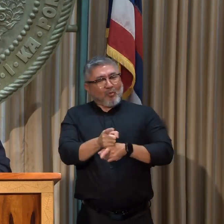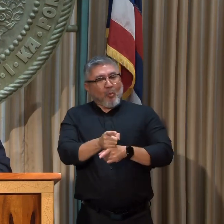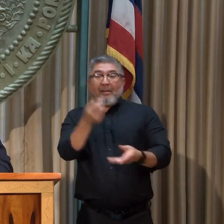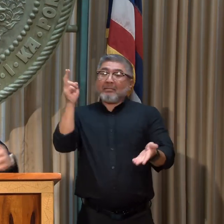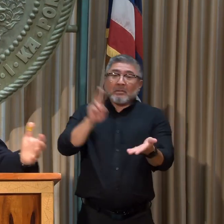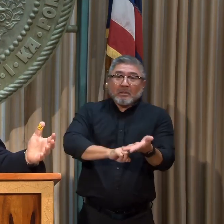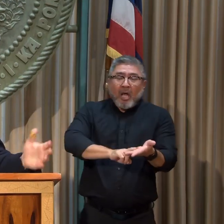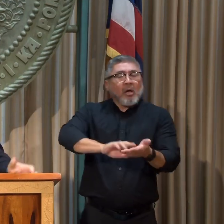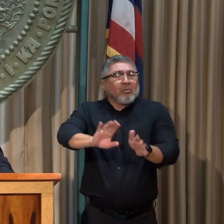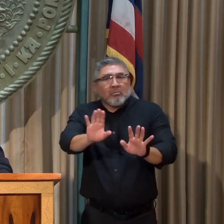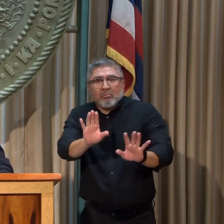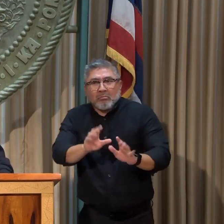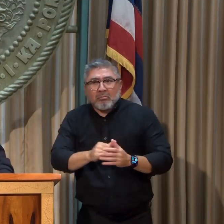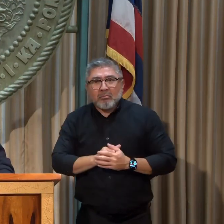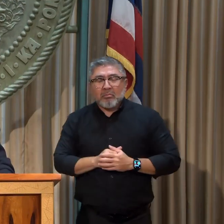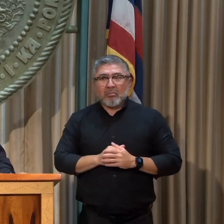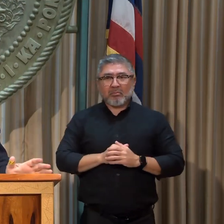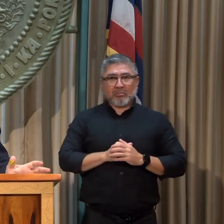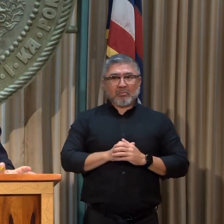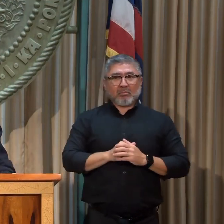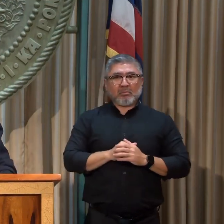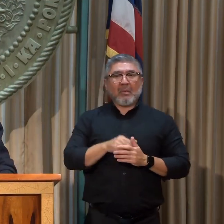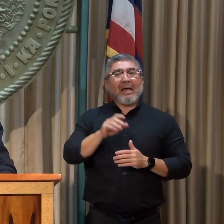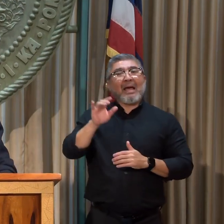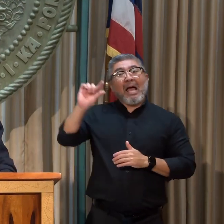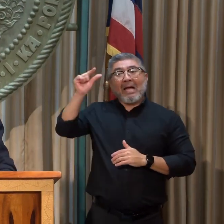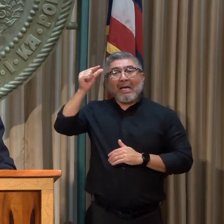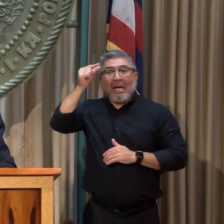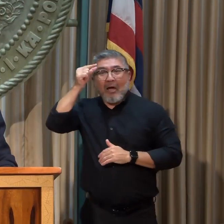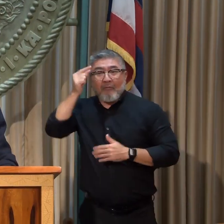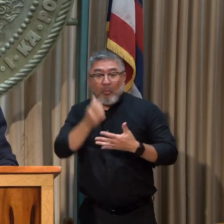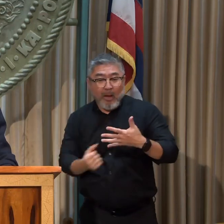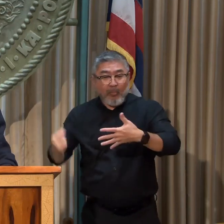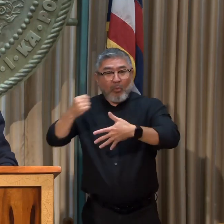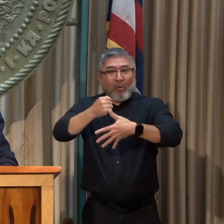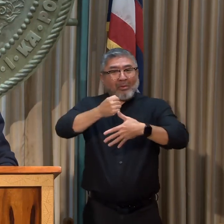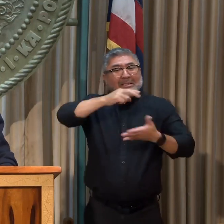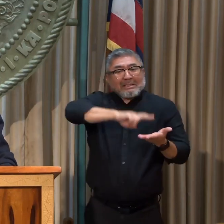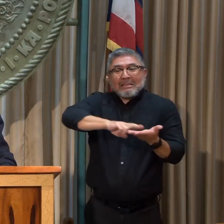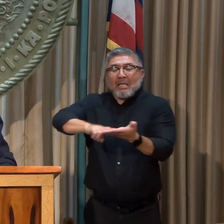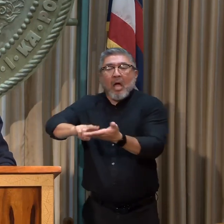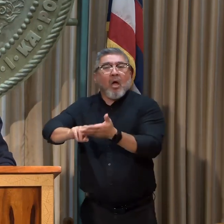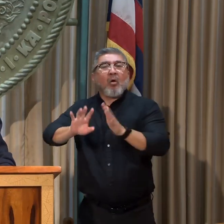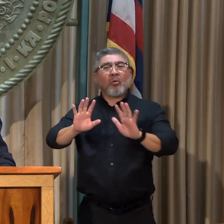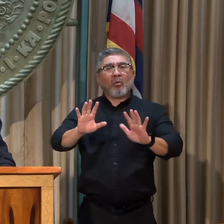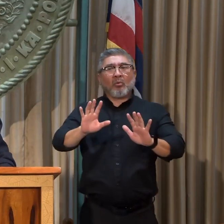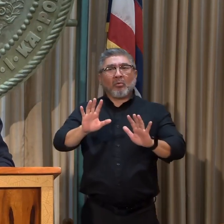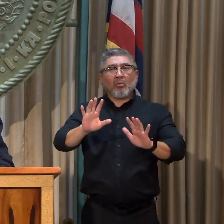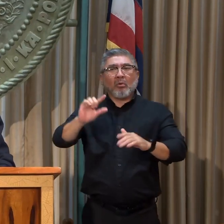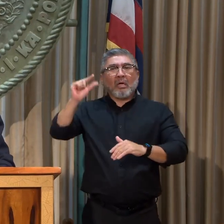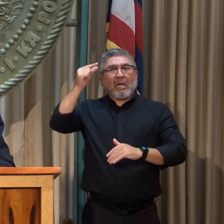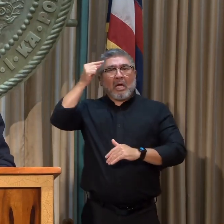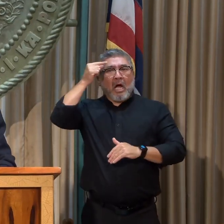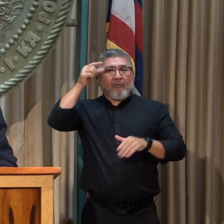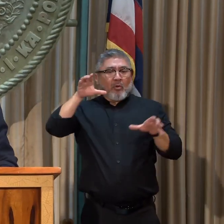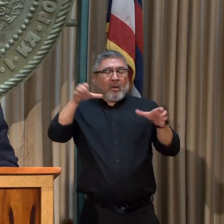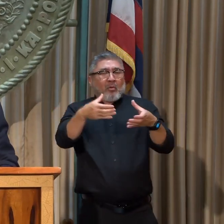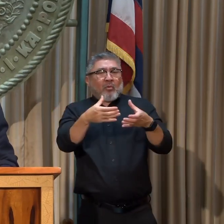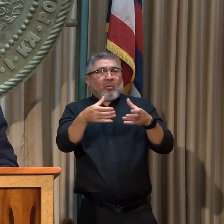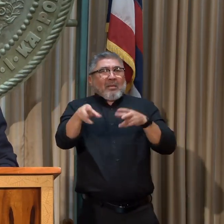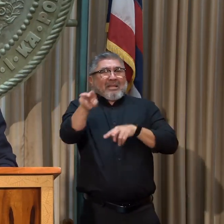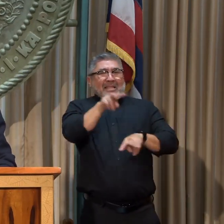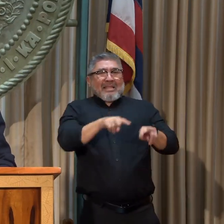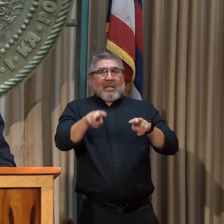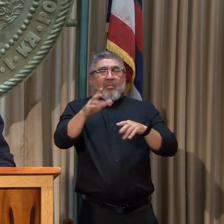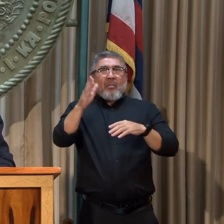is not the priority of government. You have to be thinking about the deeper future and that's what young people